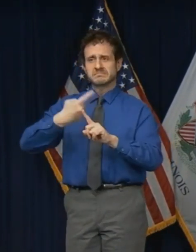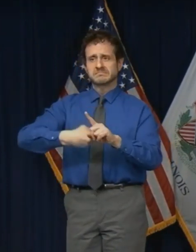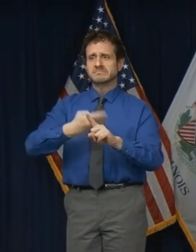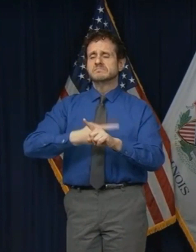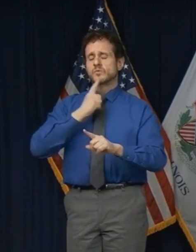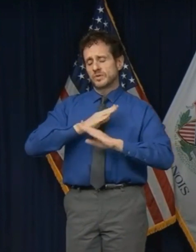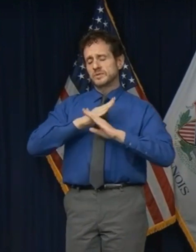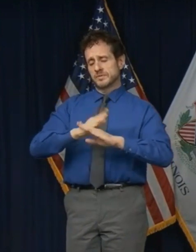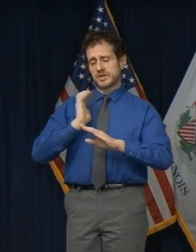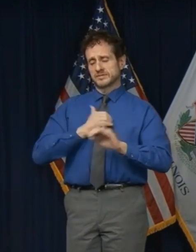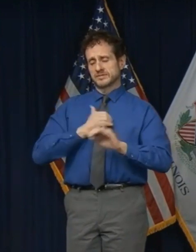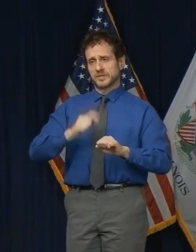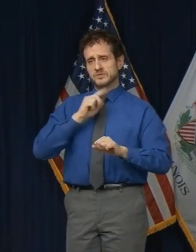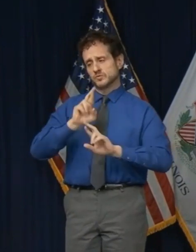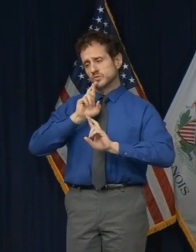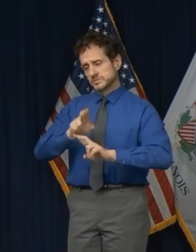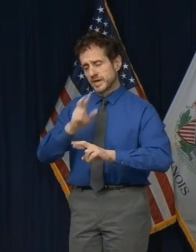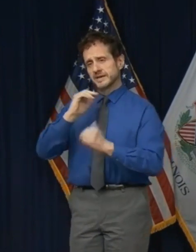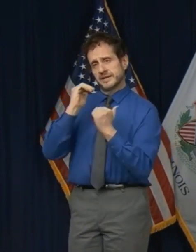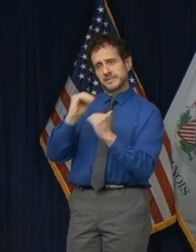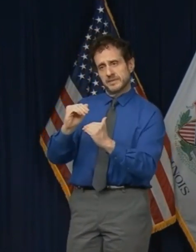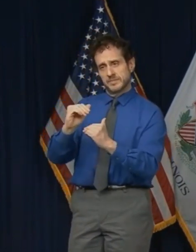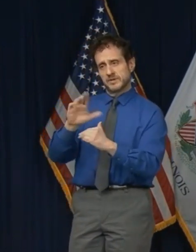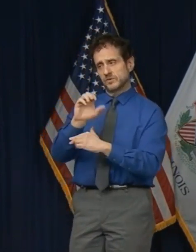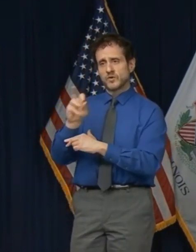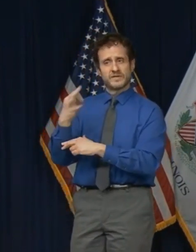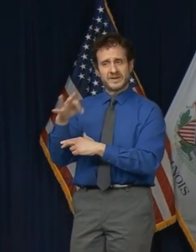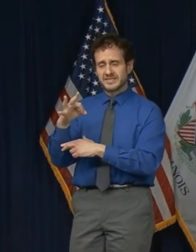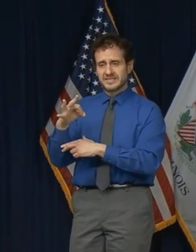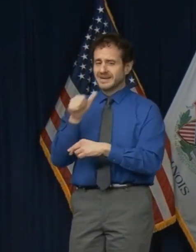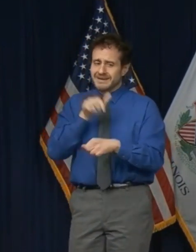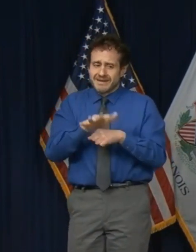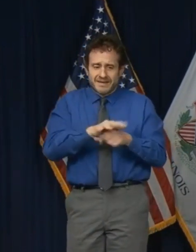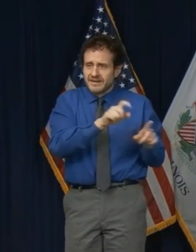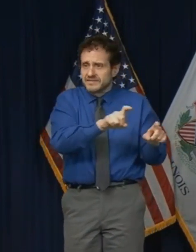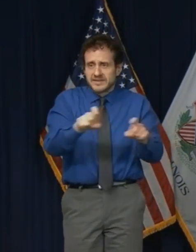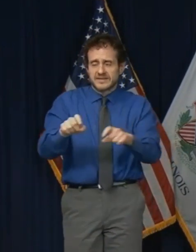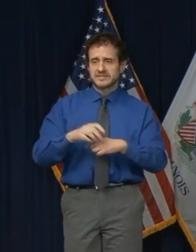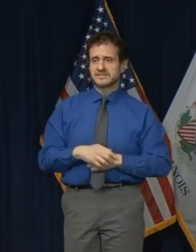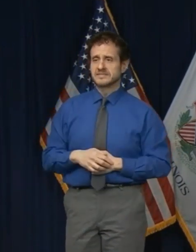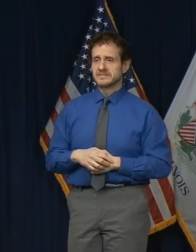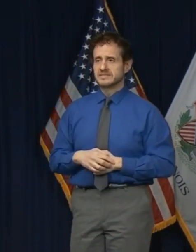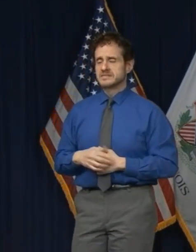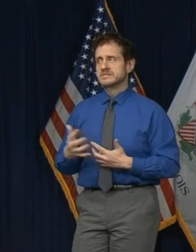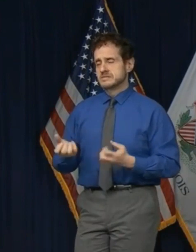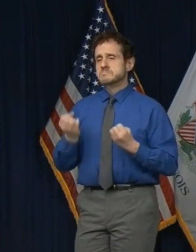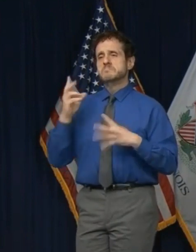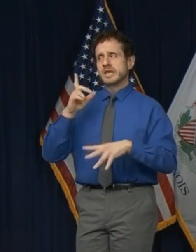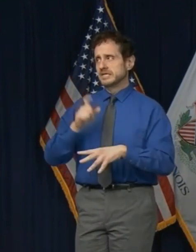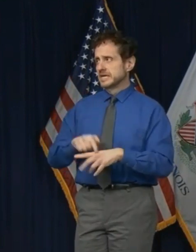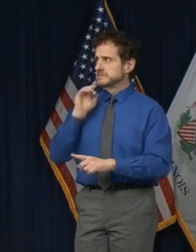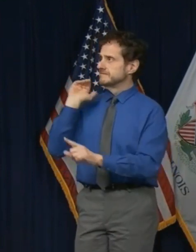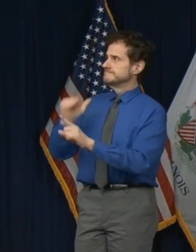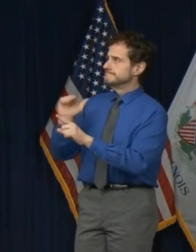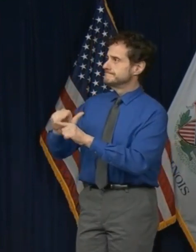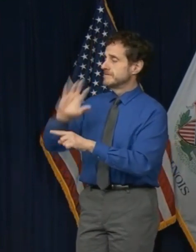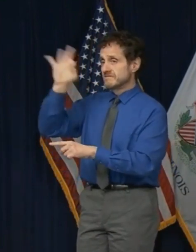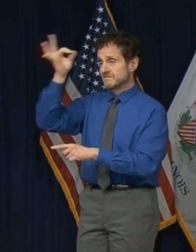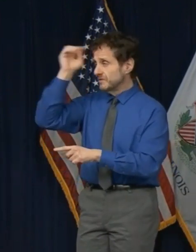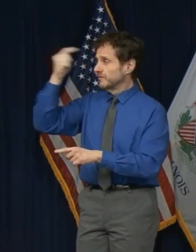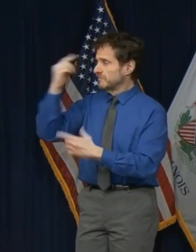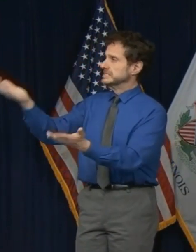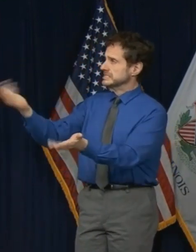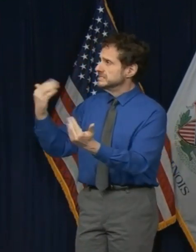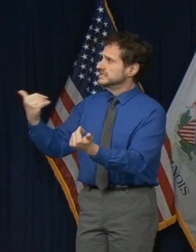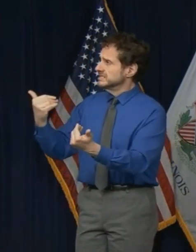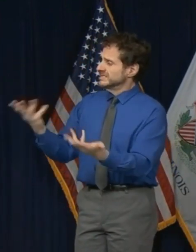to respond to and contain COVID-19. I've called out the federal government and called upon them to